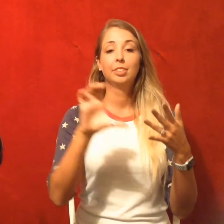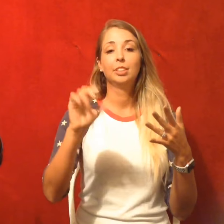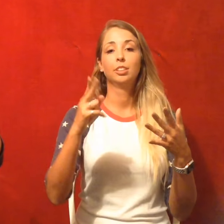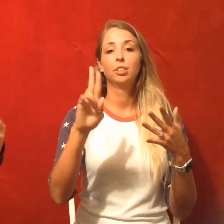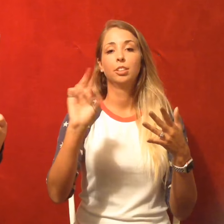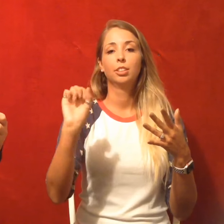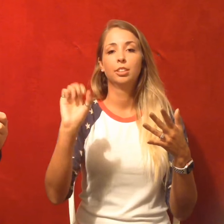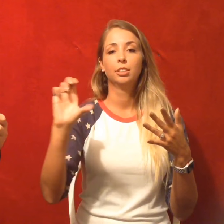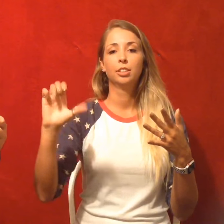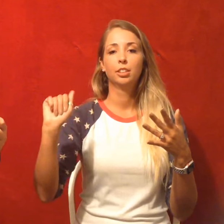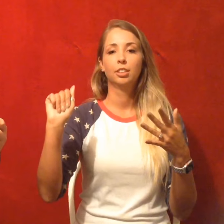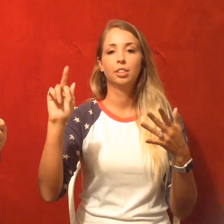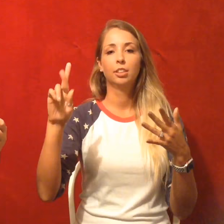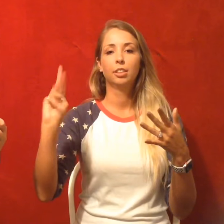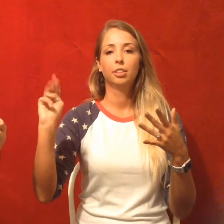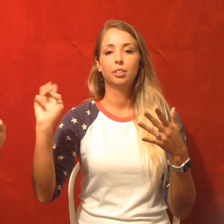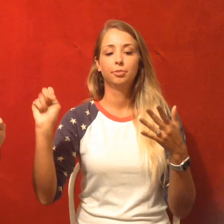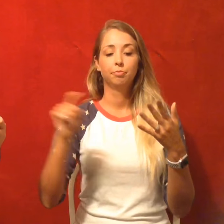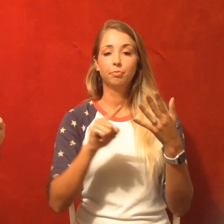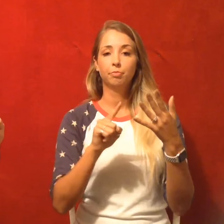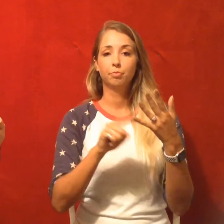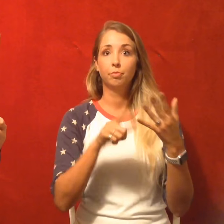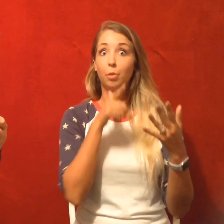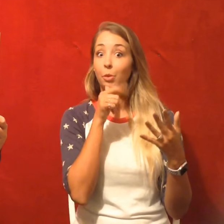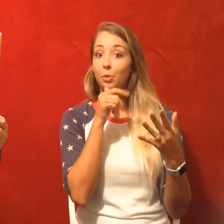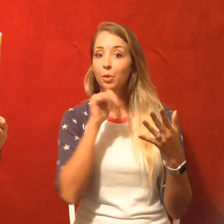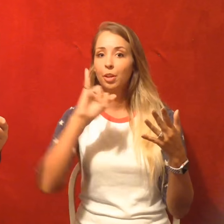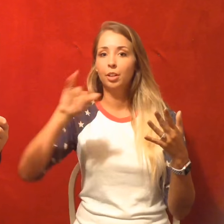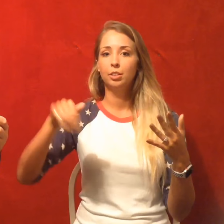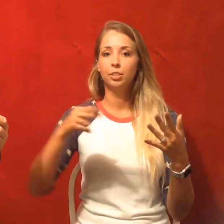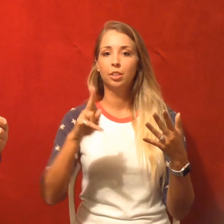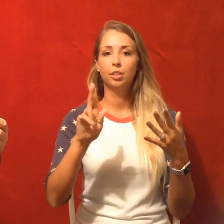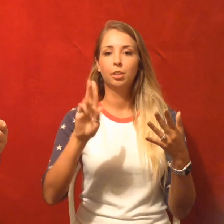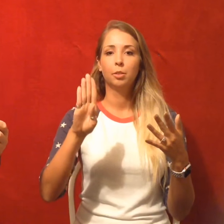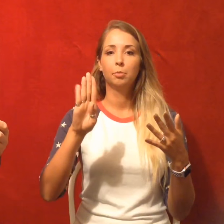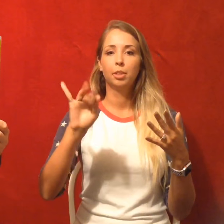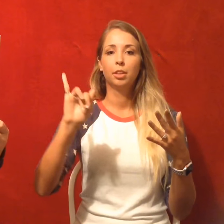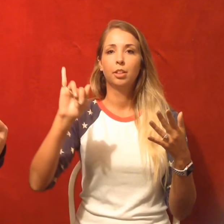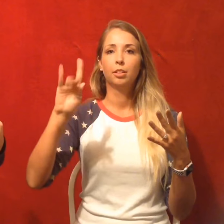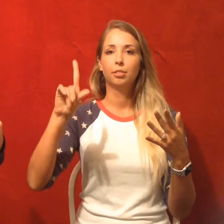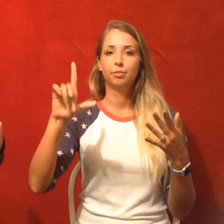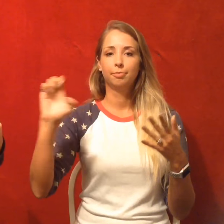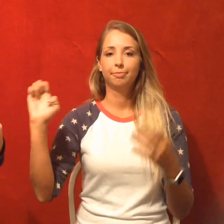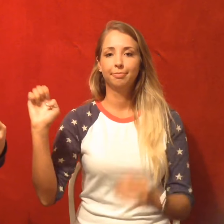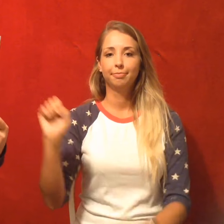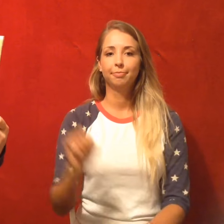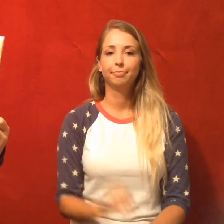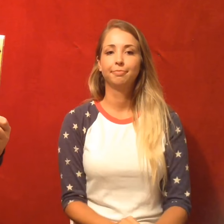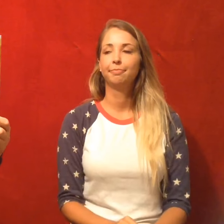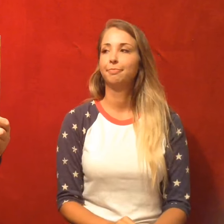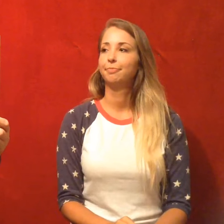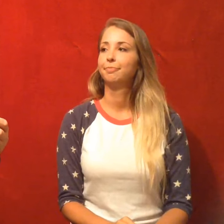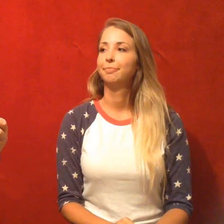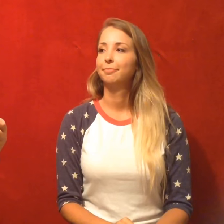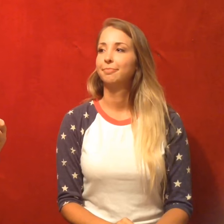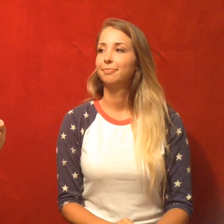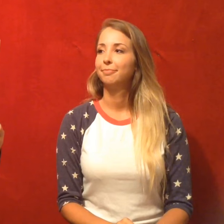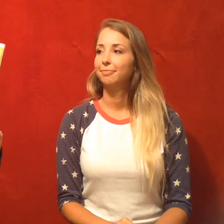is a major X-Men character. And she was great in the animated series. And she's got sparkles that come out. And